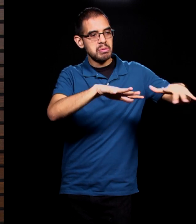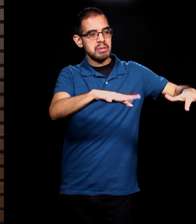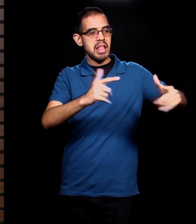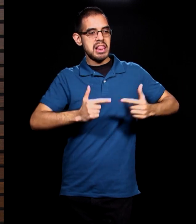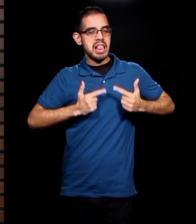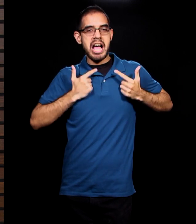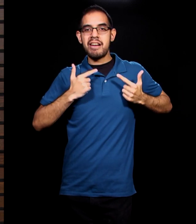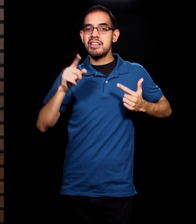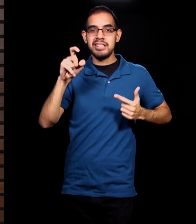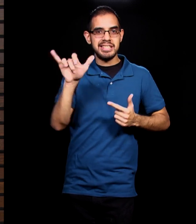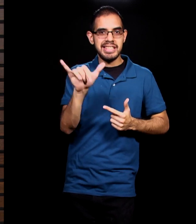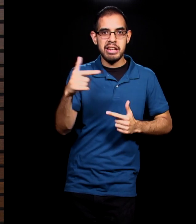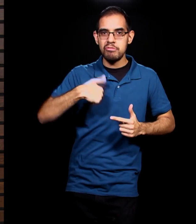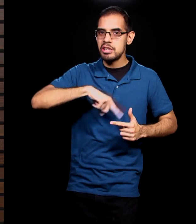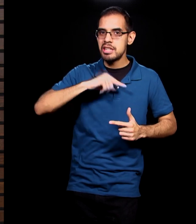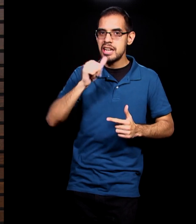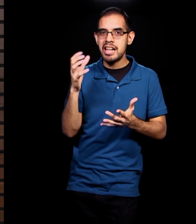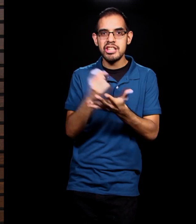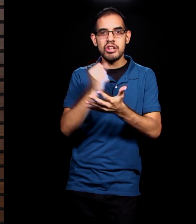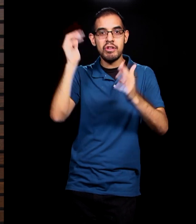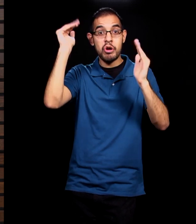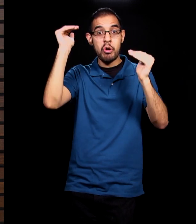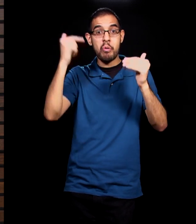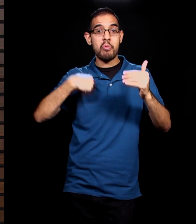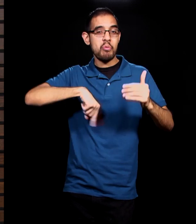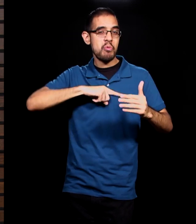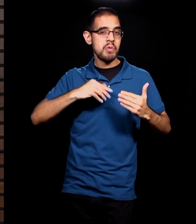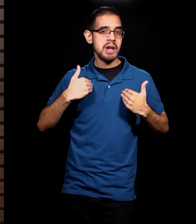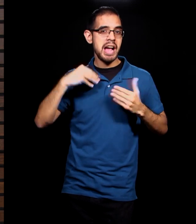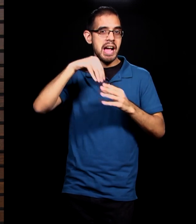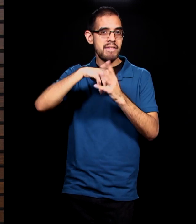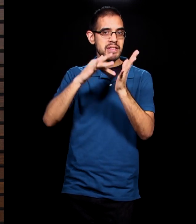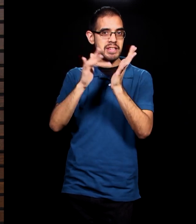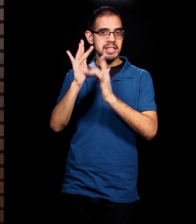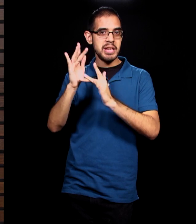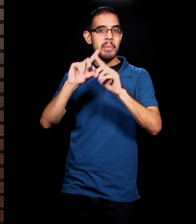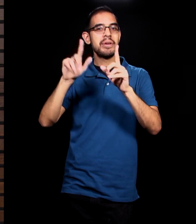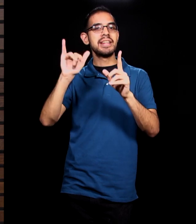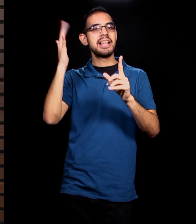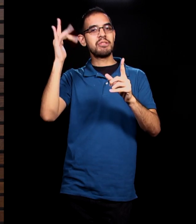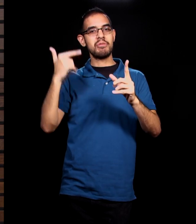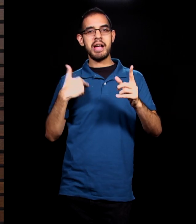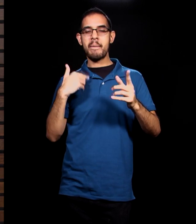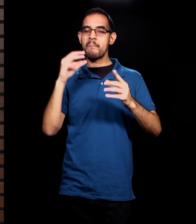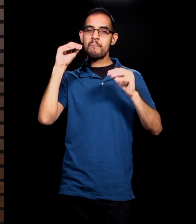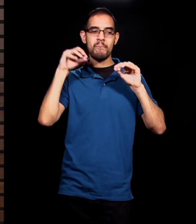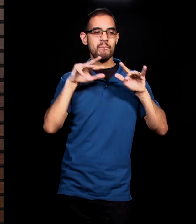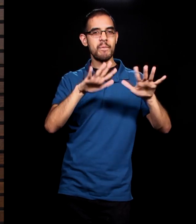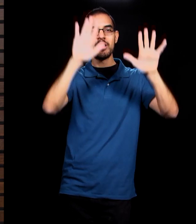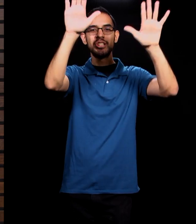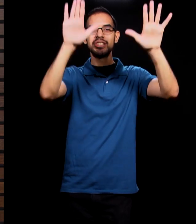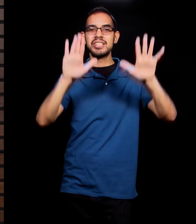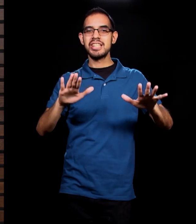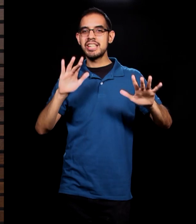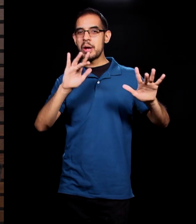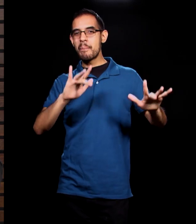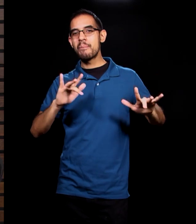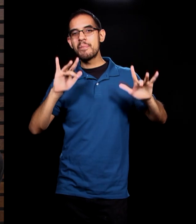that we have in Jesus. But it is amazing grace. That's why we sing the song. That in the question, where are you? It's not just consequences. We have to